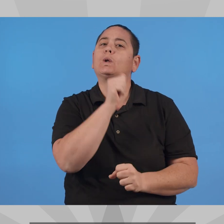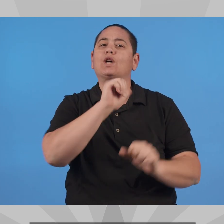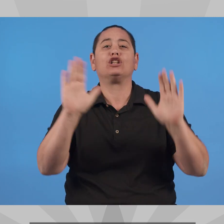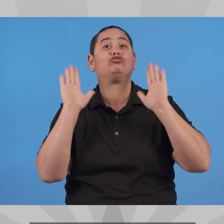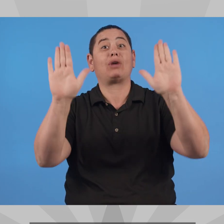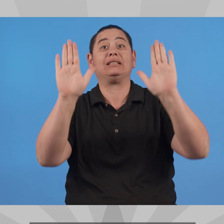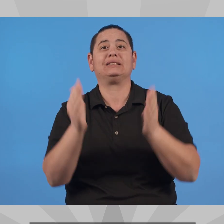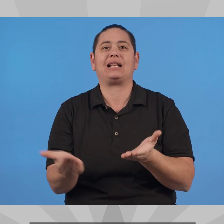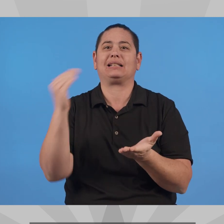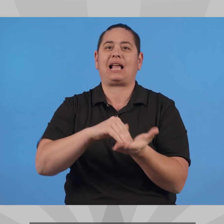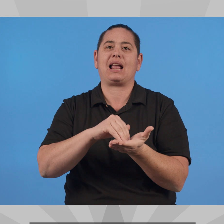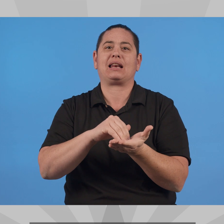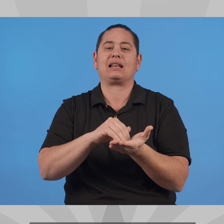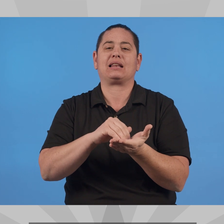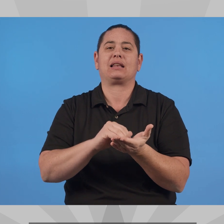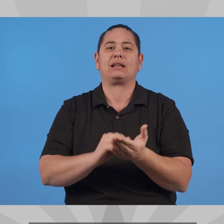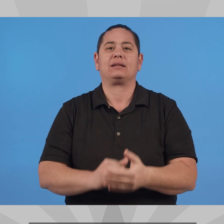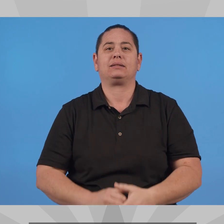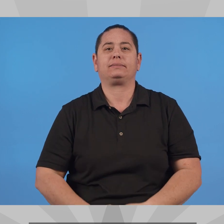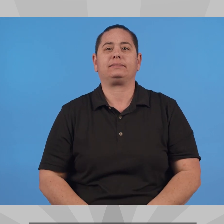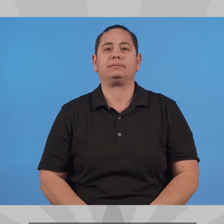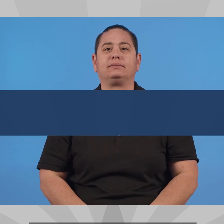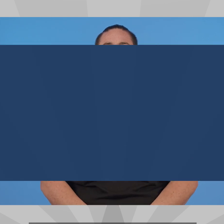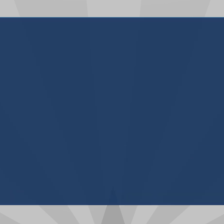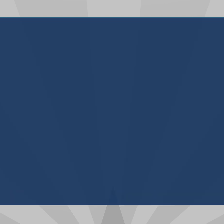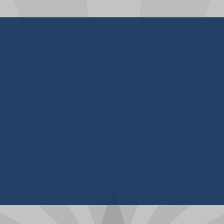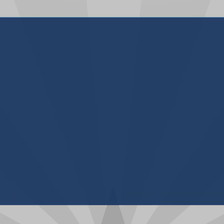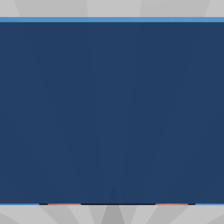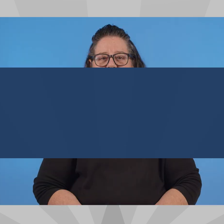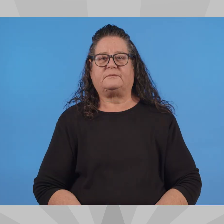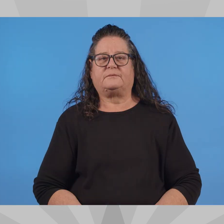representative of District 22. Let's make Arizona great again.